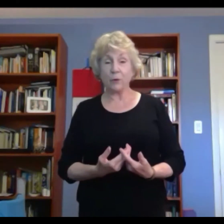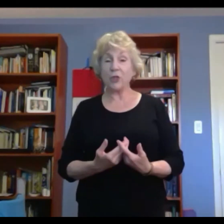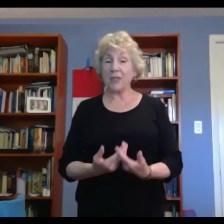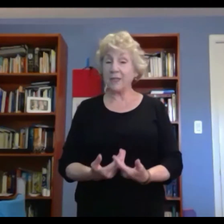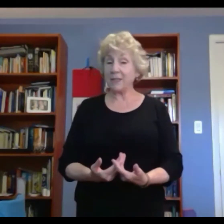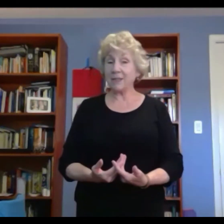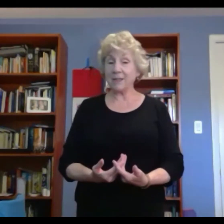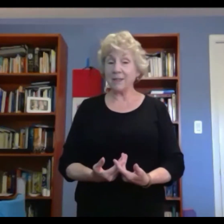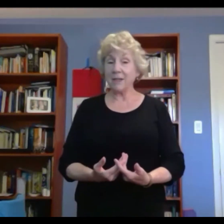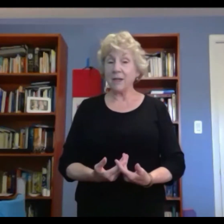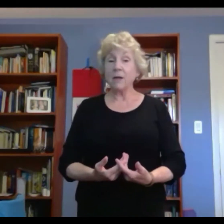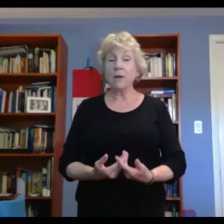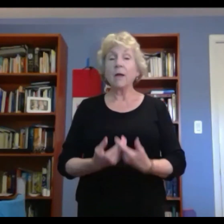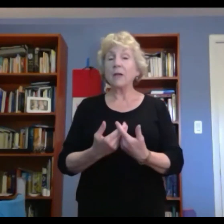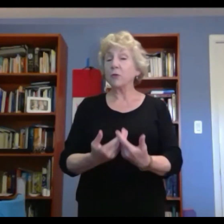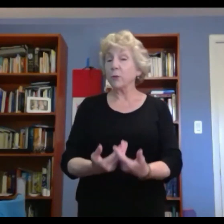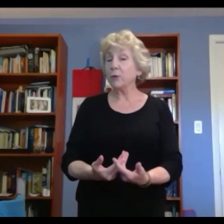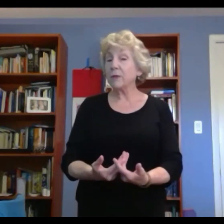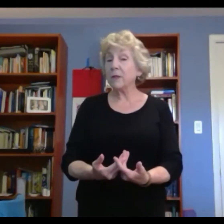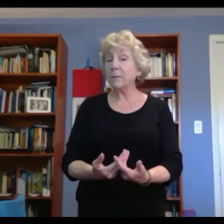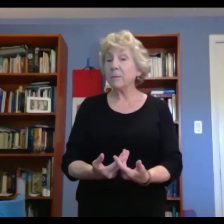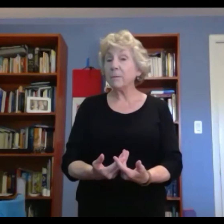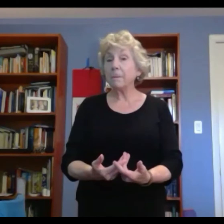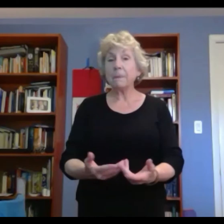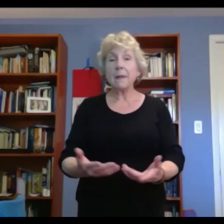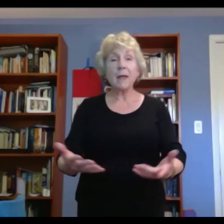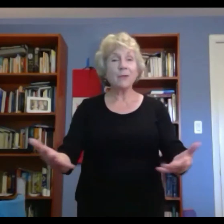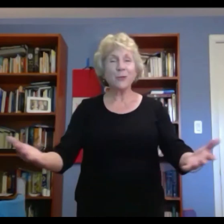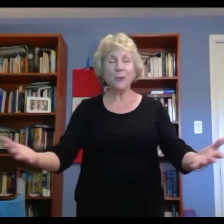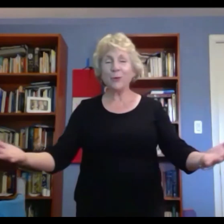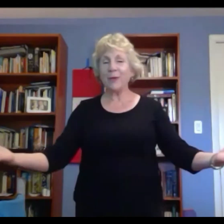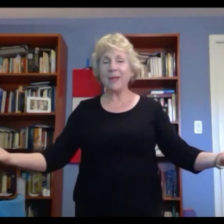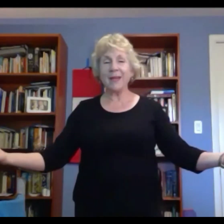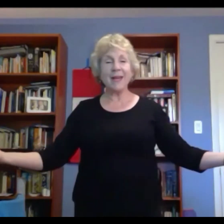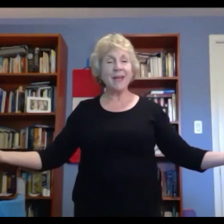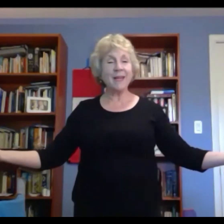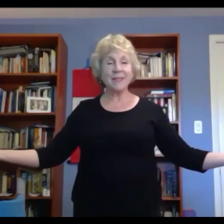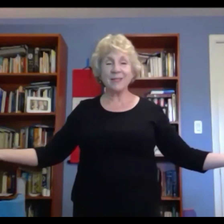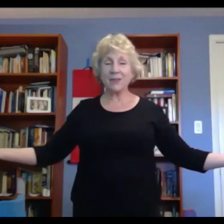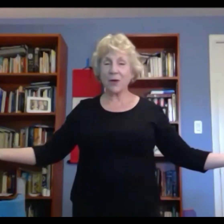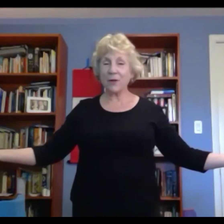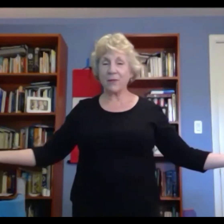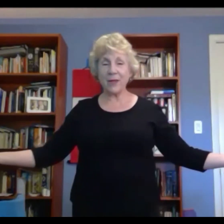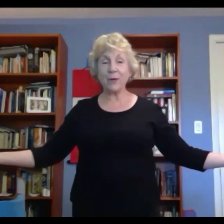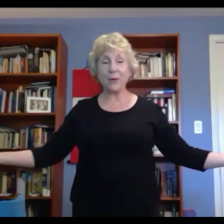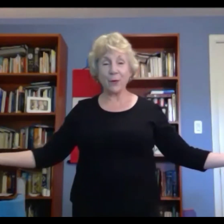Jesus in Jerusalem and to the ends of the earth.